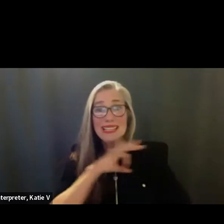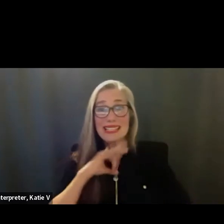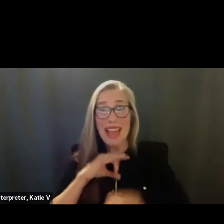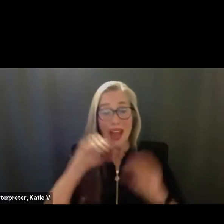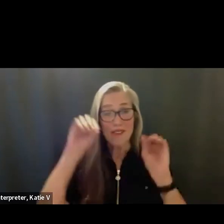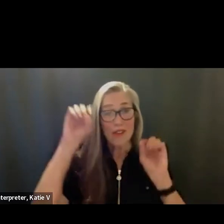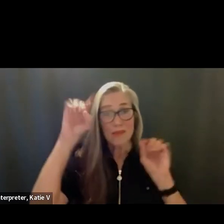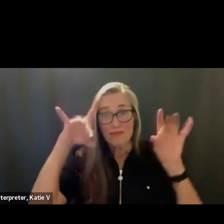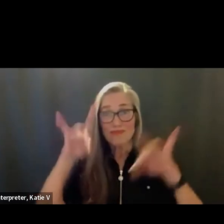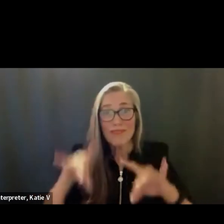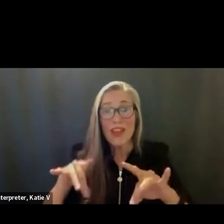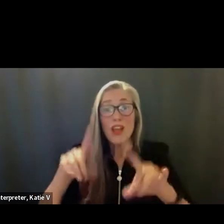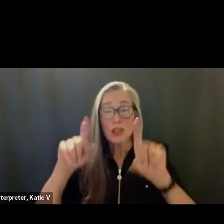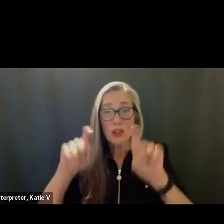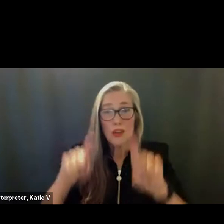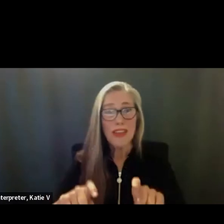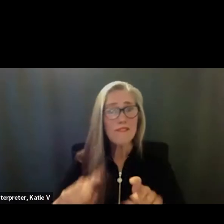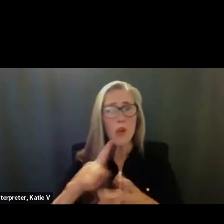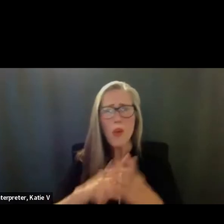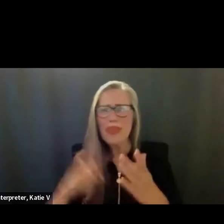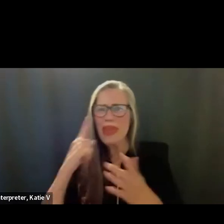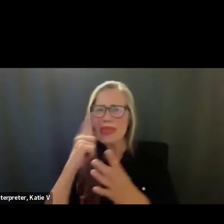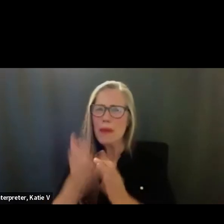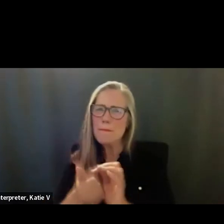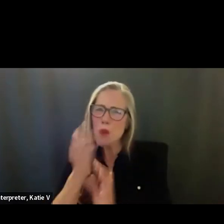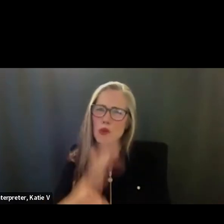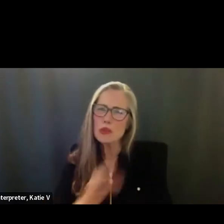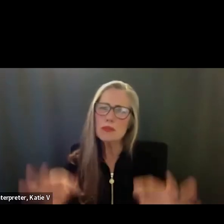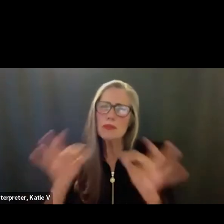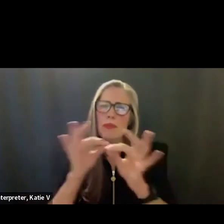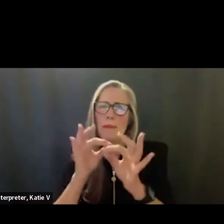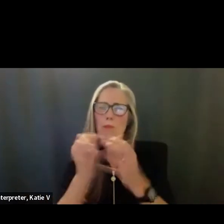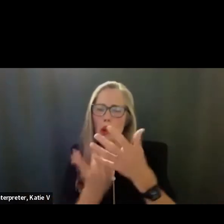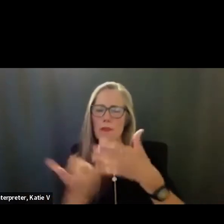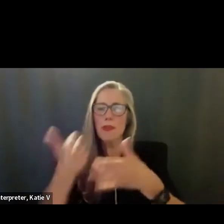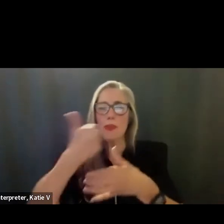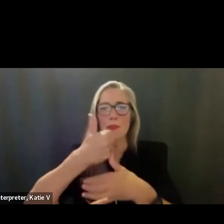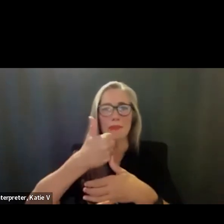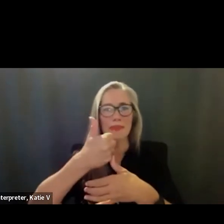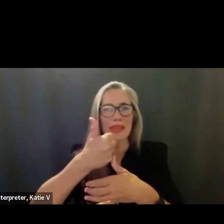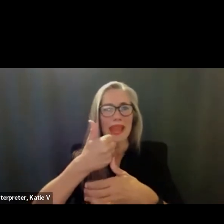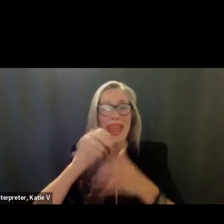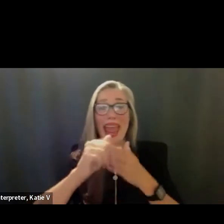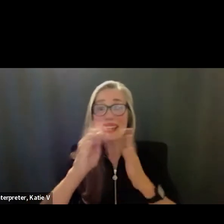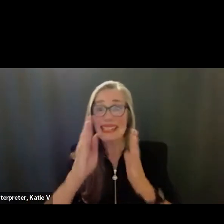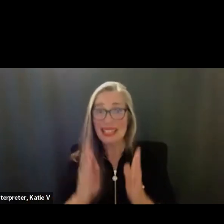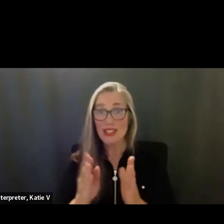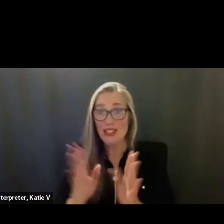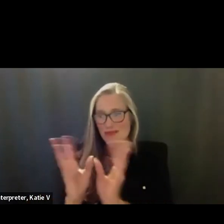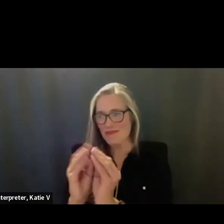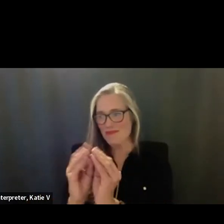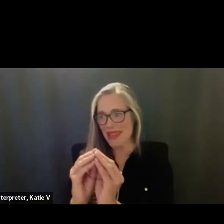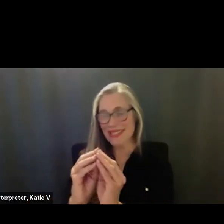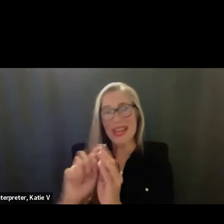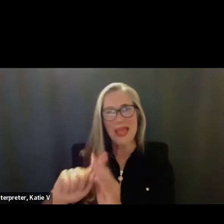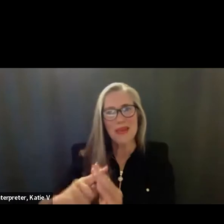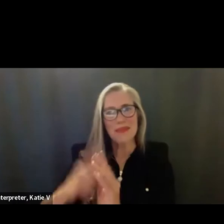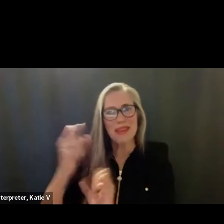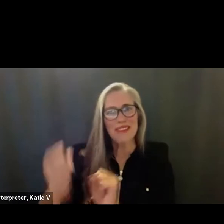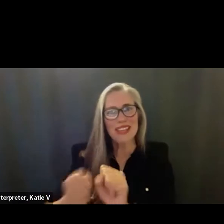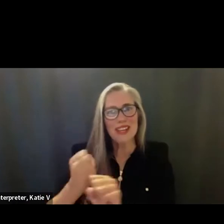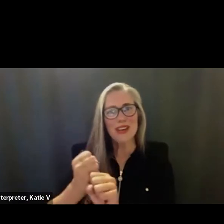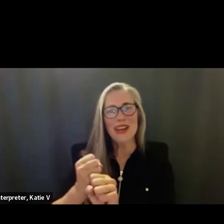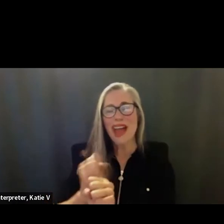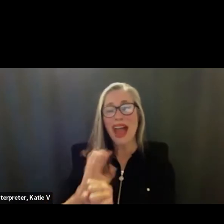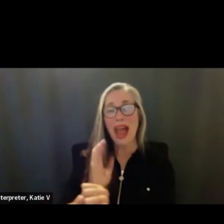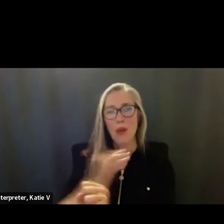in a survey. And our site leadership team came together on right at the beginning of this year to come up with our new